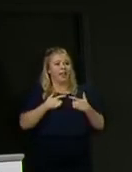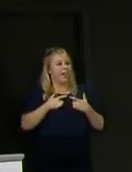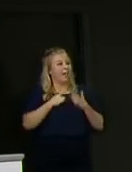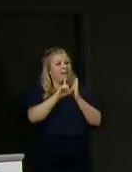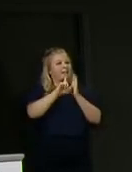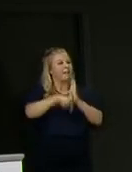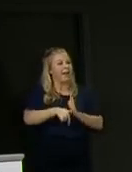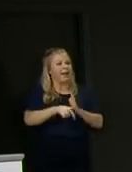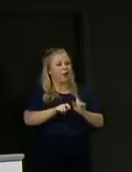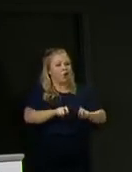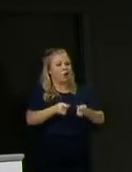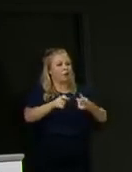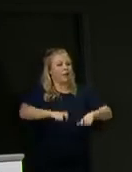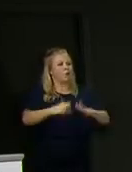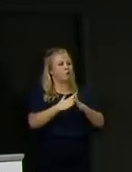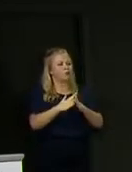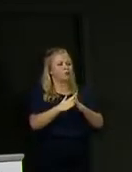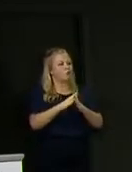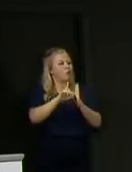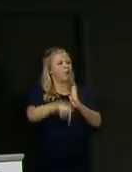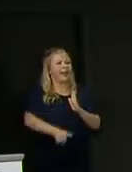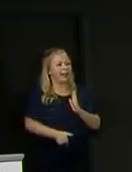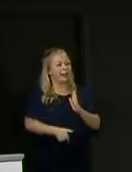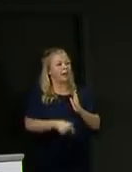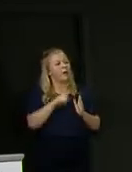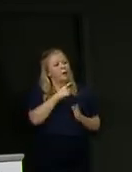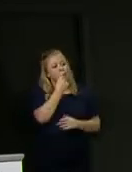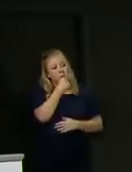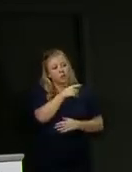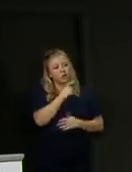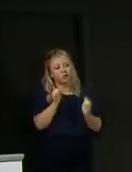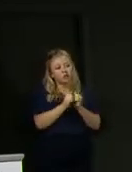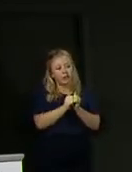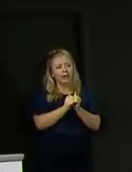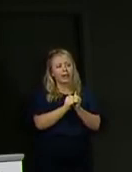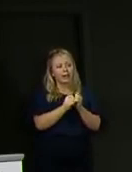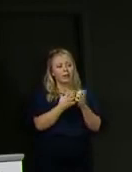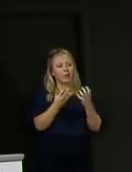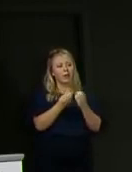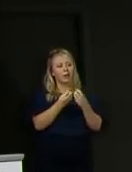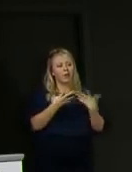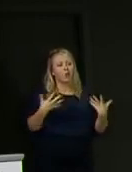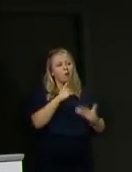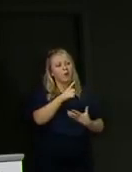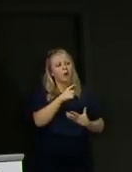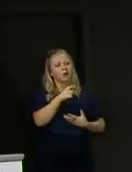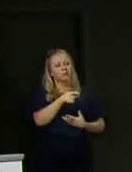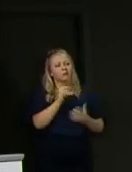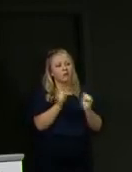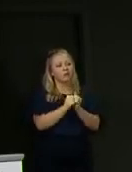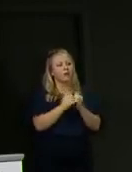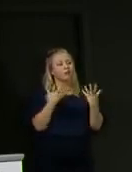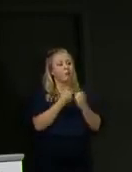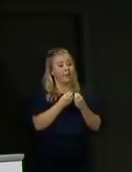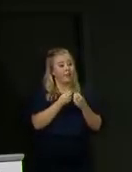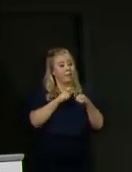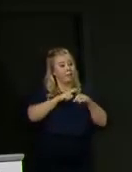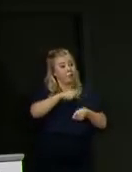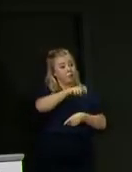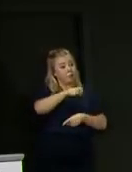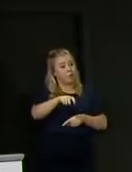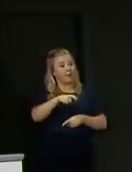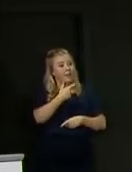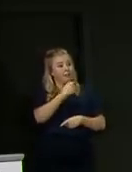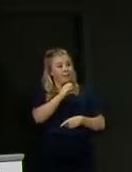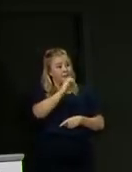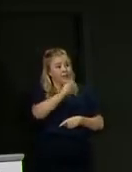There's probably much in that poll that you agree with. But I wonder, do you agree with the majority who think we lock down